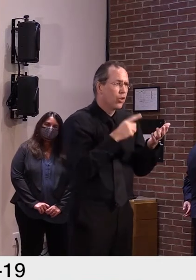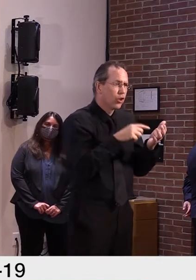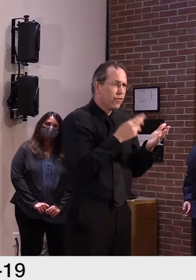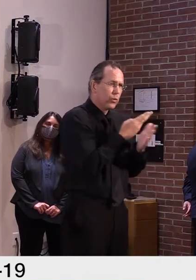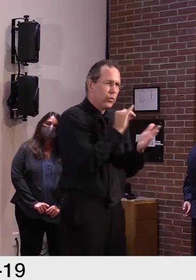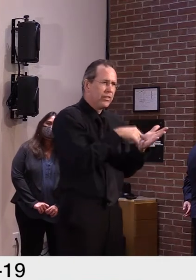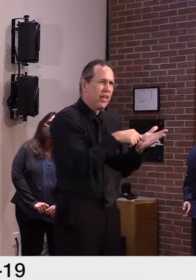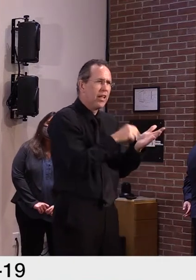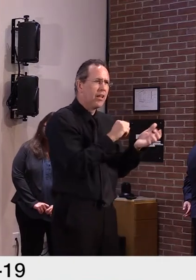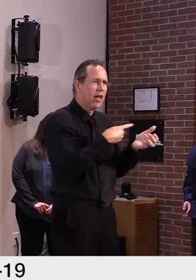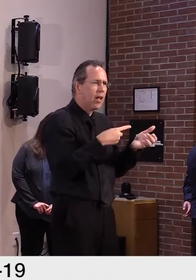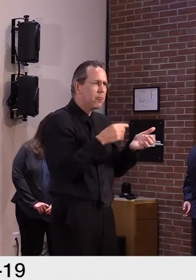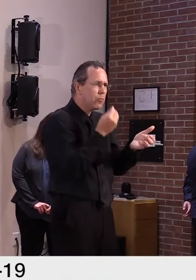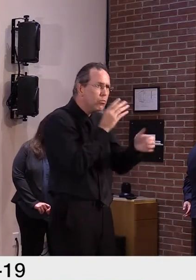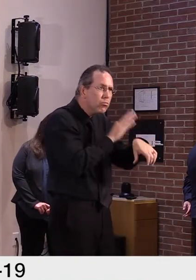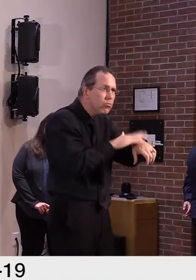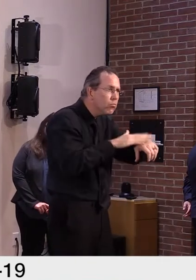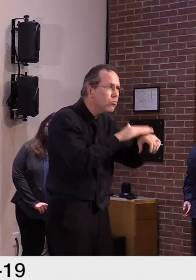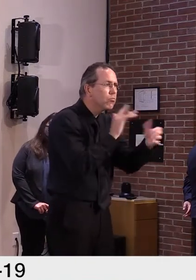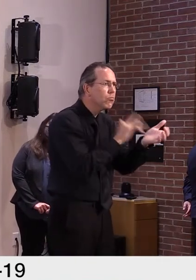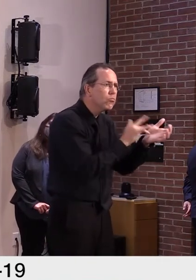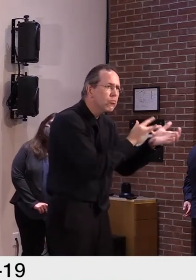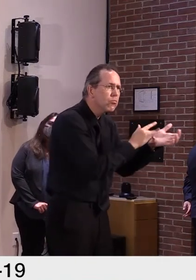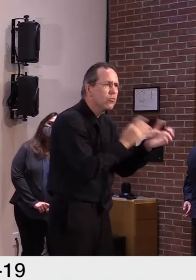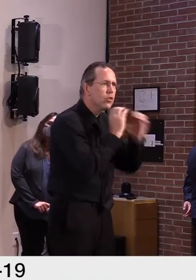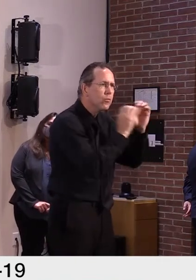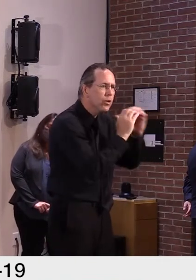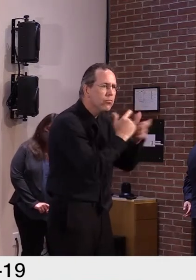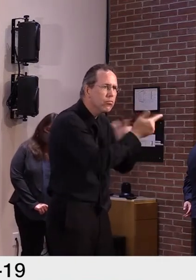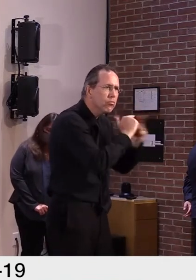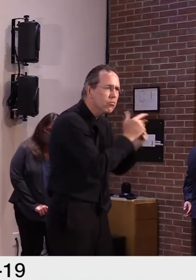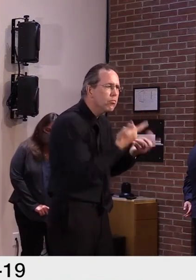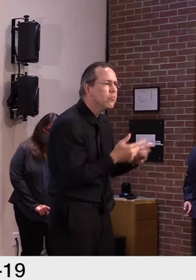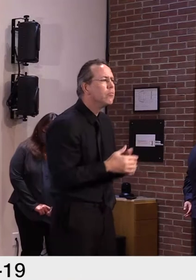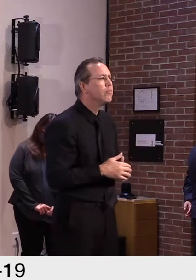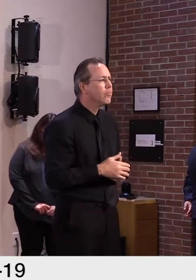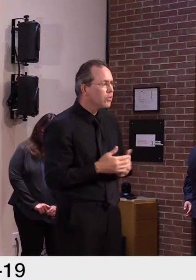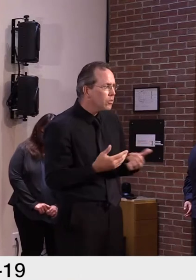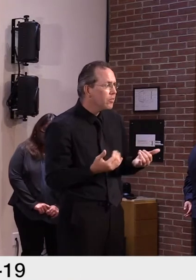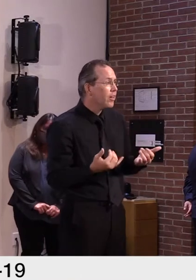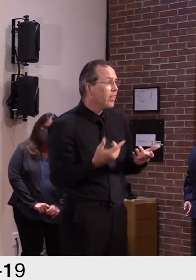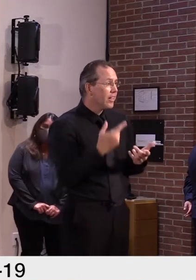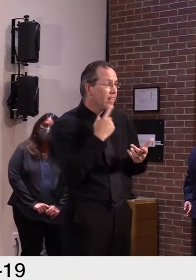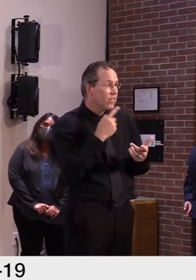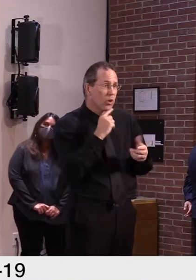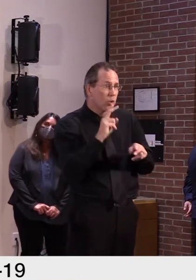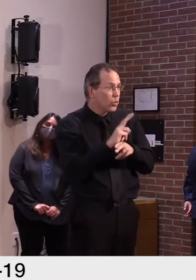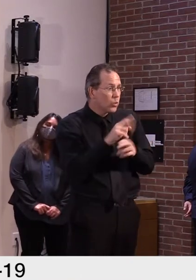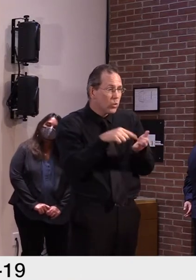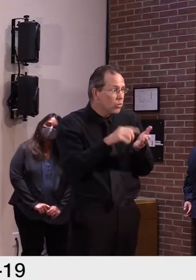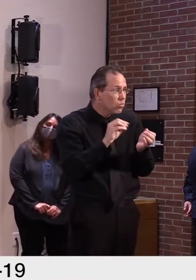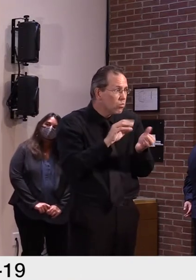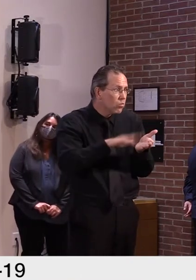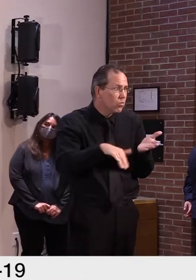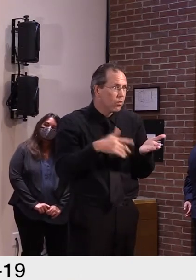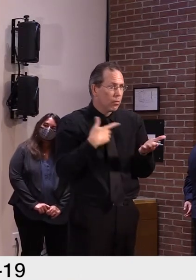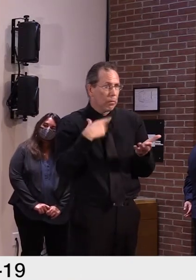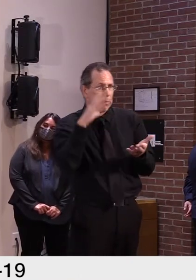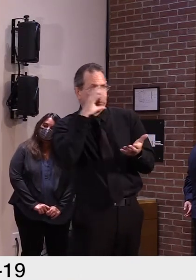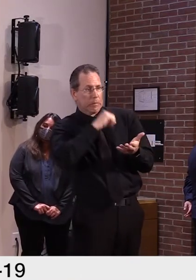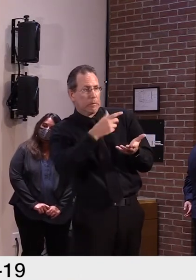us make the assumption 30 days later that people resolved. So, you know, we're not getting